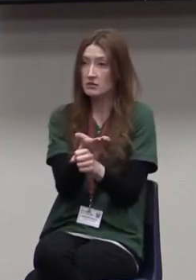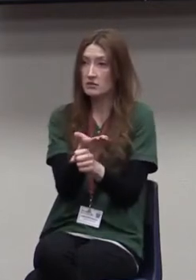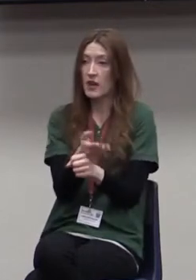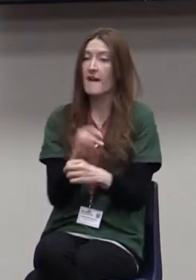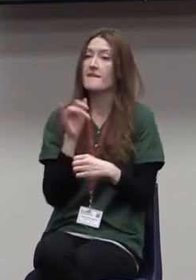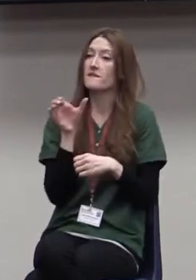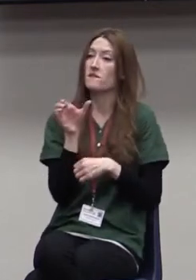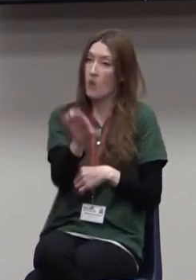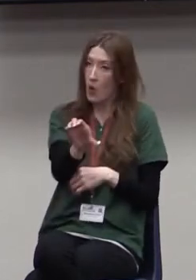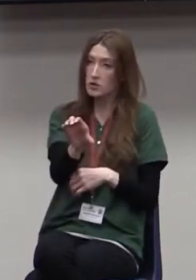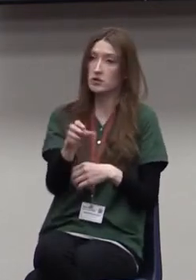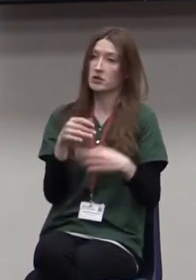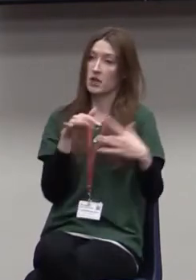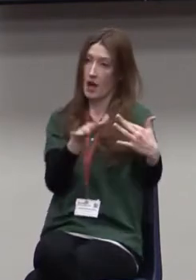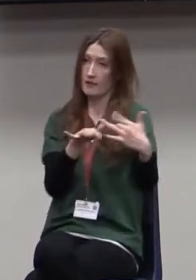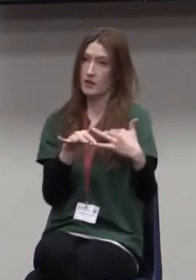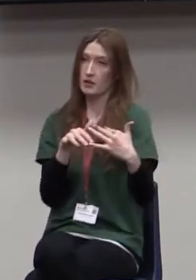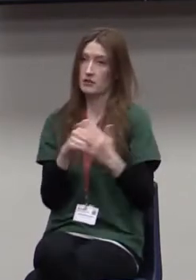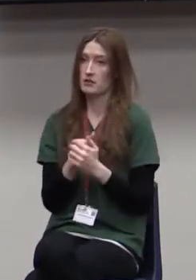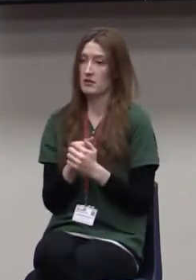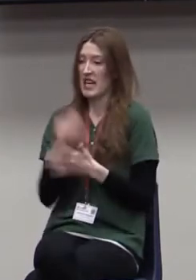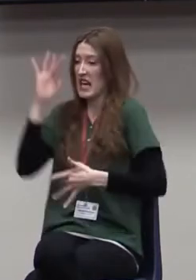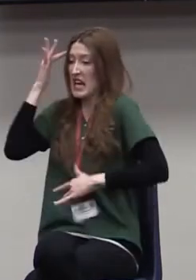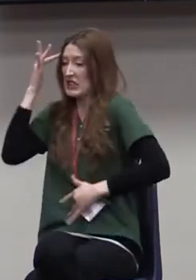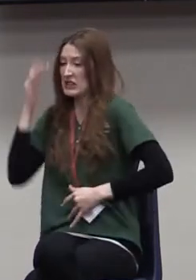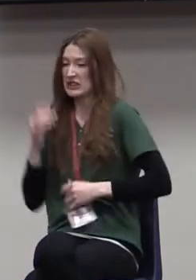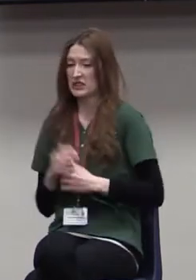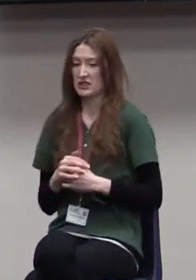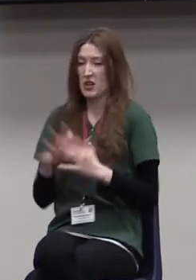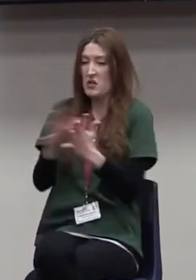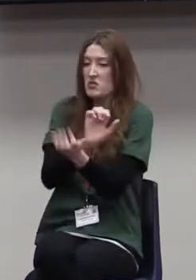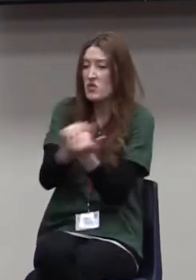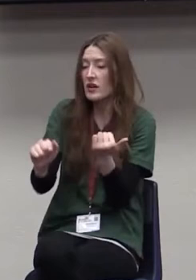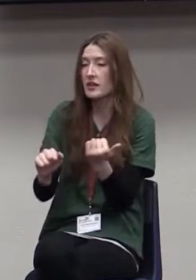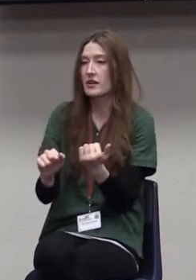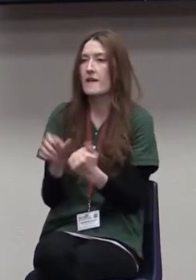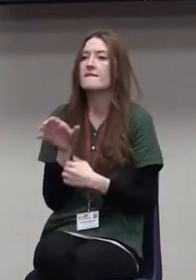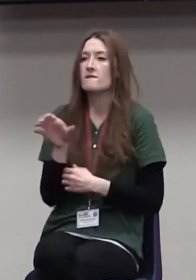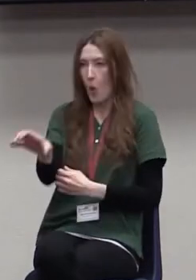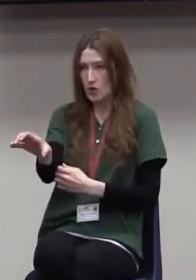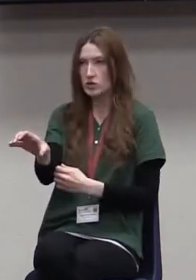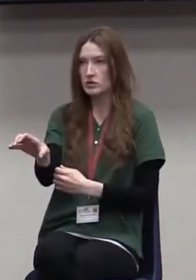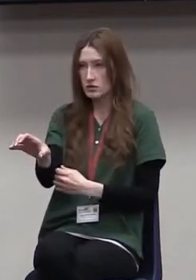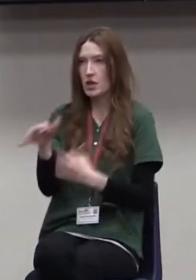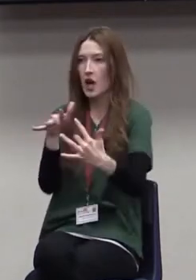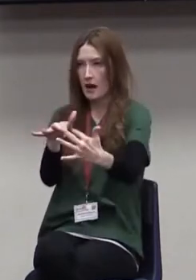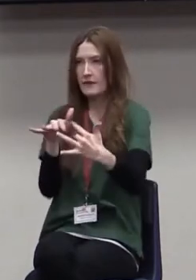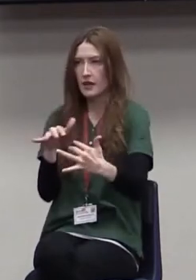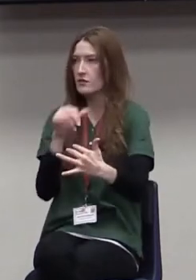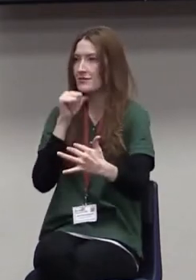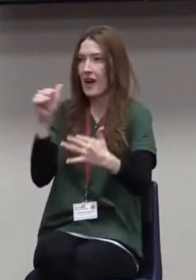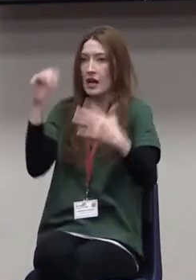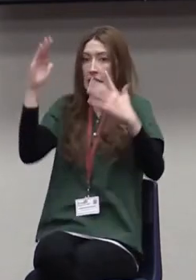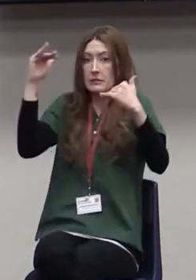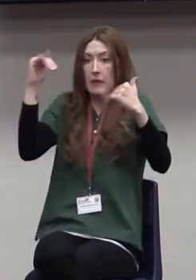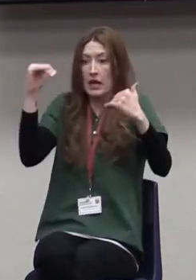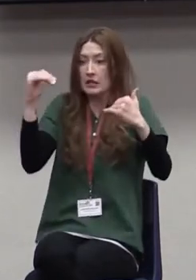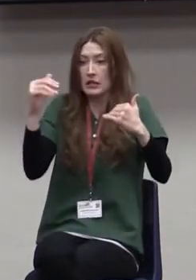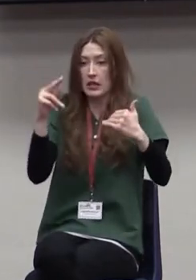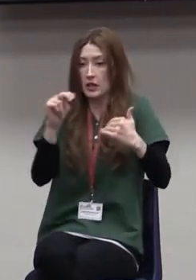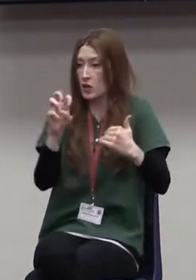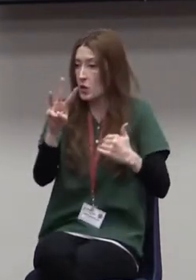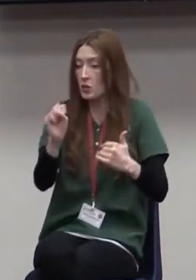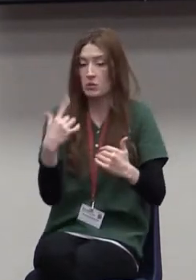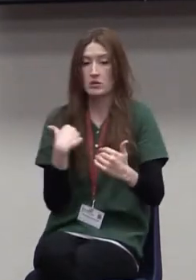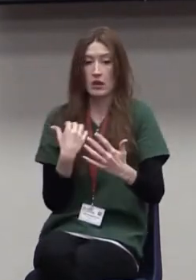People suffer from illness or tragedy. Those are areas of forced conflict in their life. They weren't expecting that news. They weren't